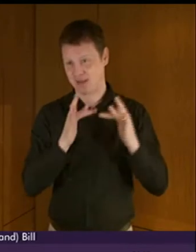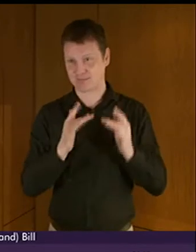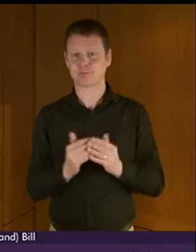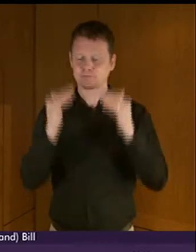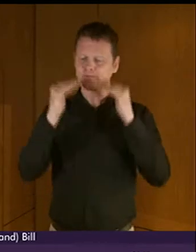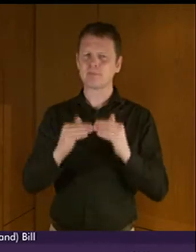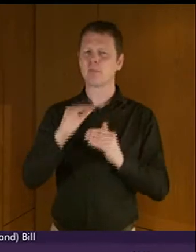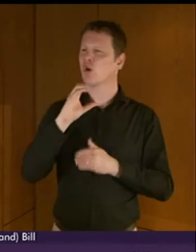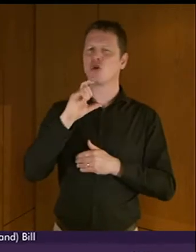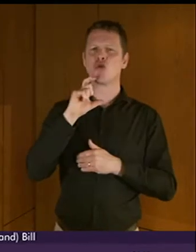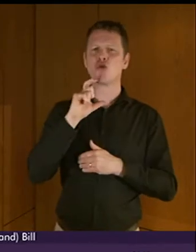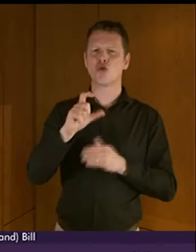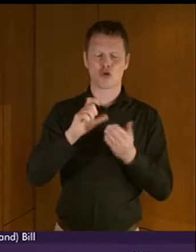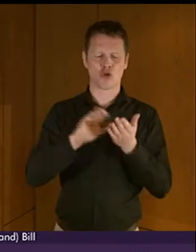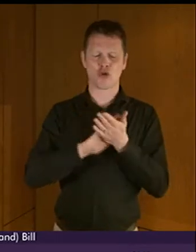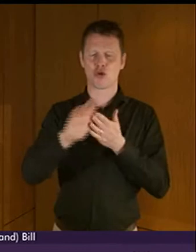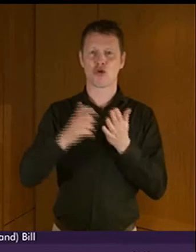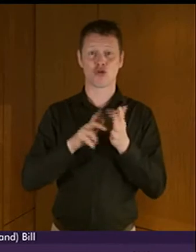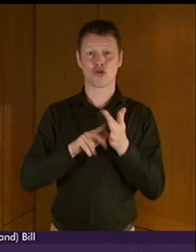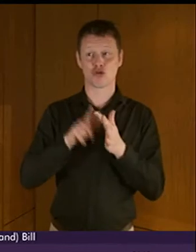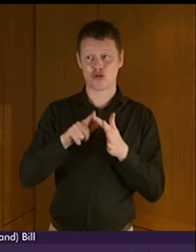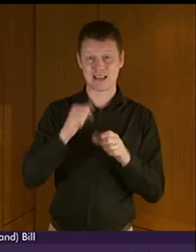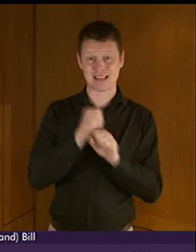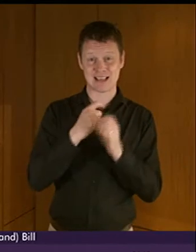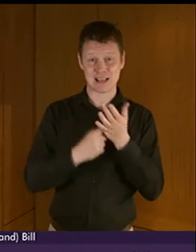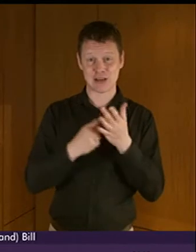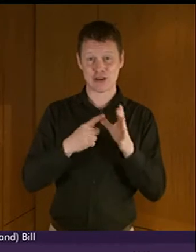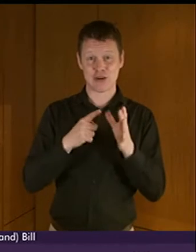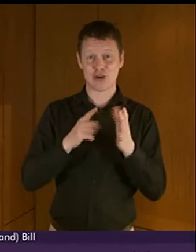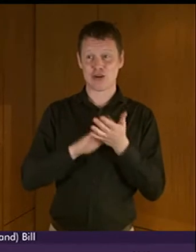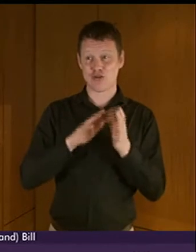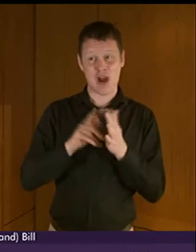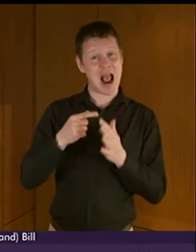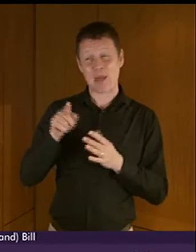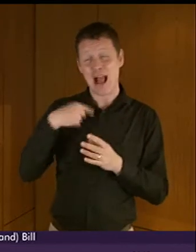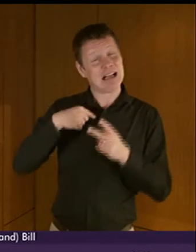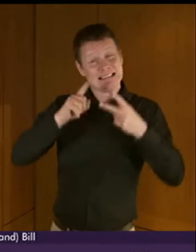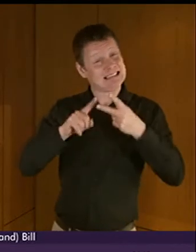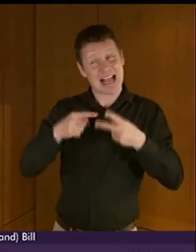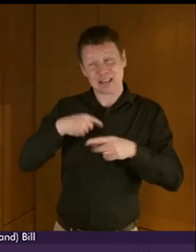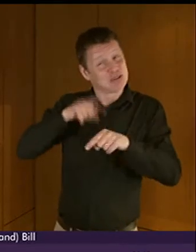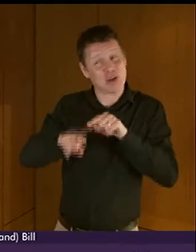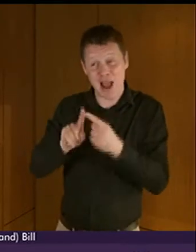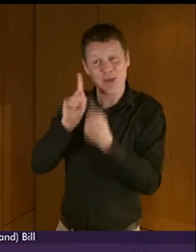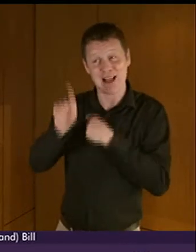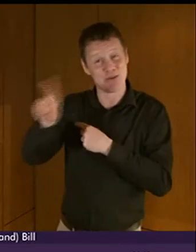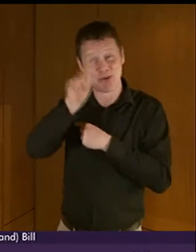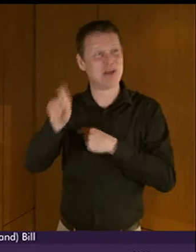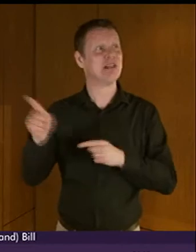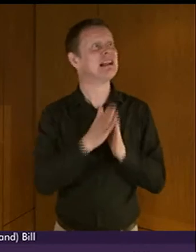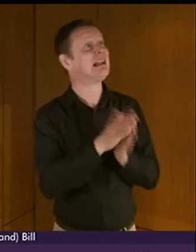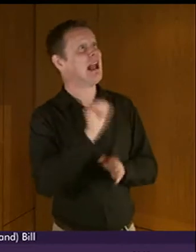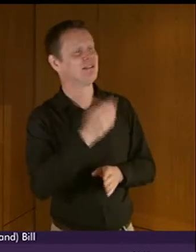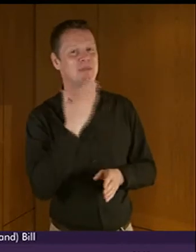if I can offer a second attempt to answer her original question I hear her say please if her question is about the listed